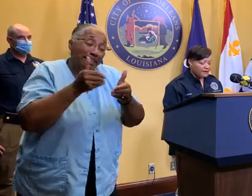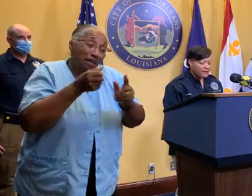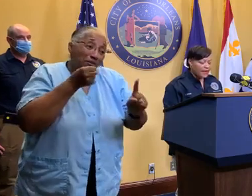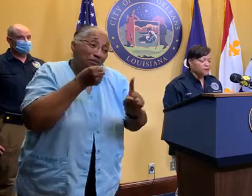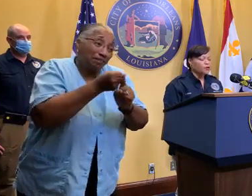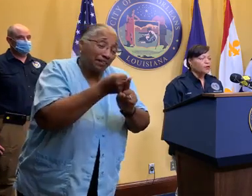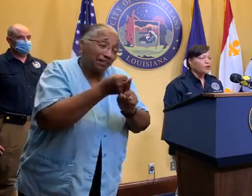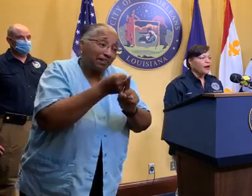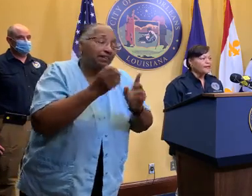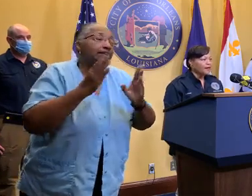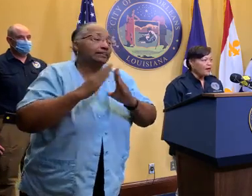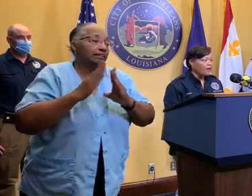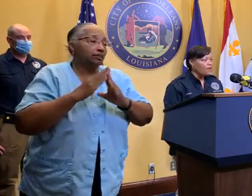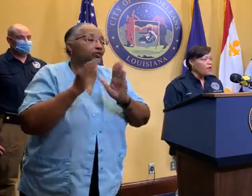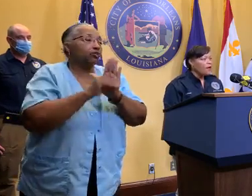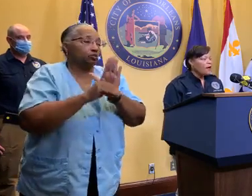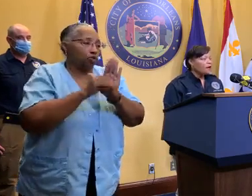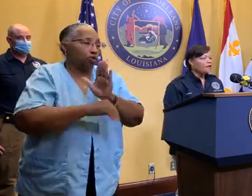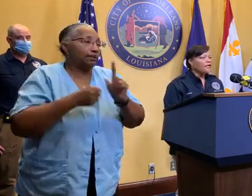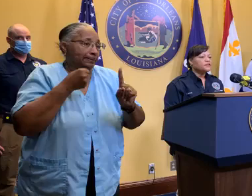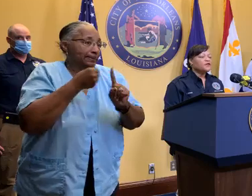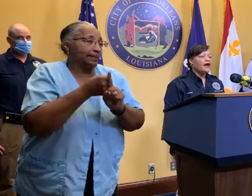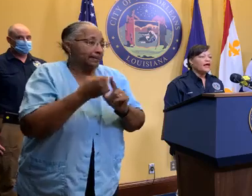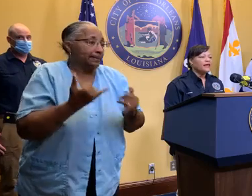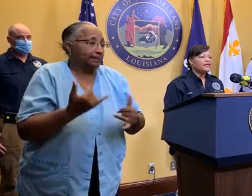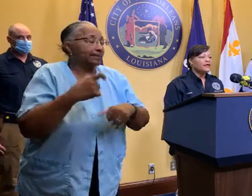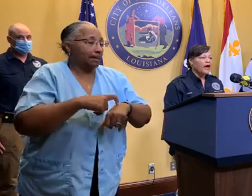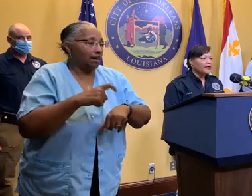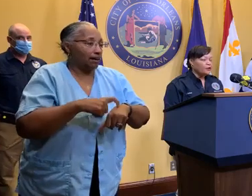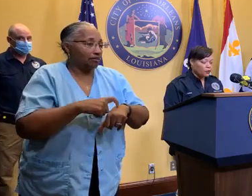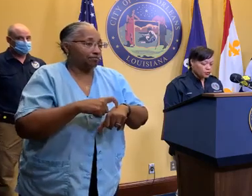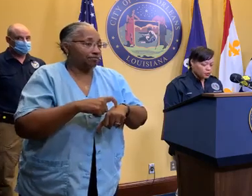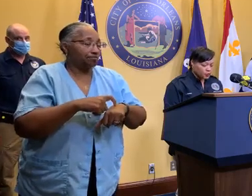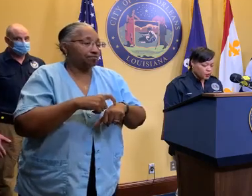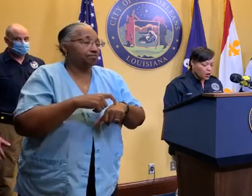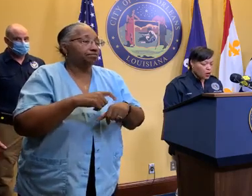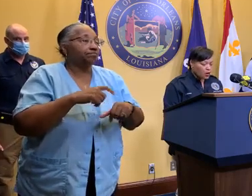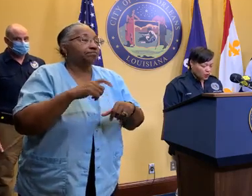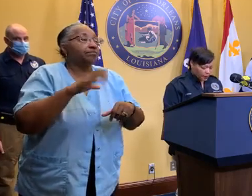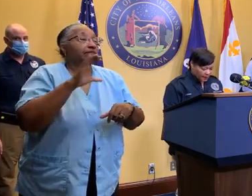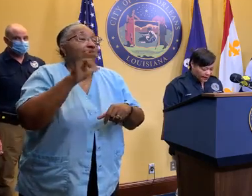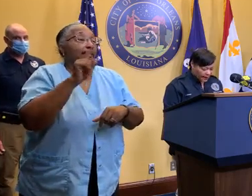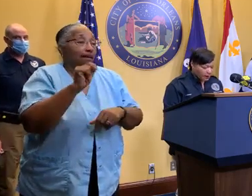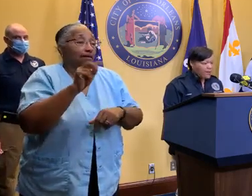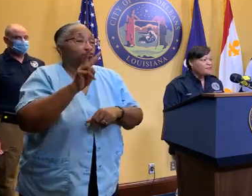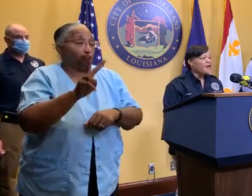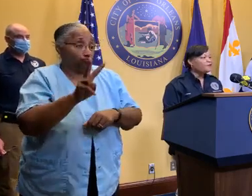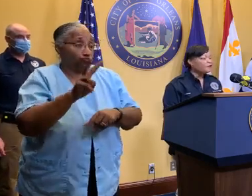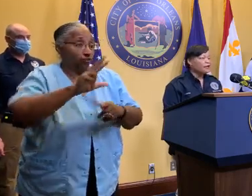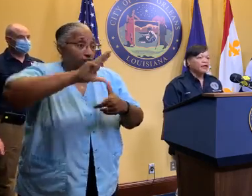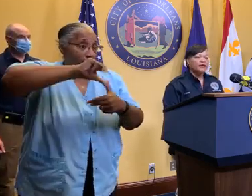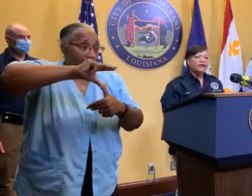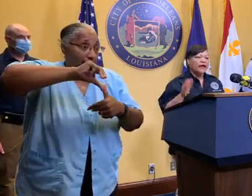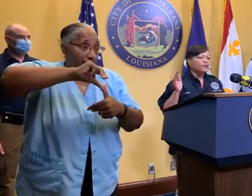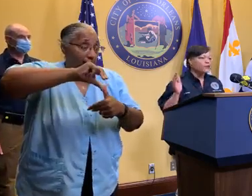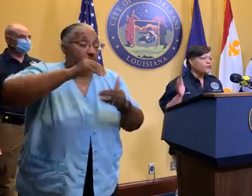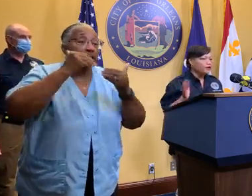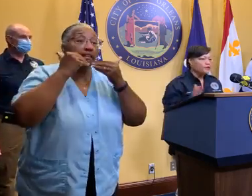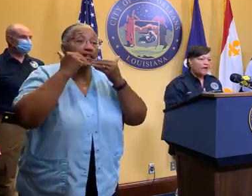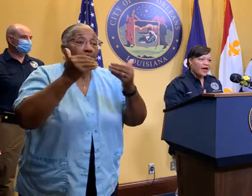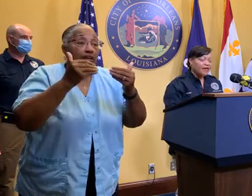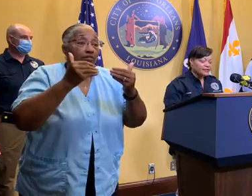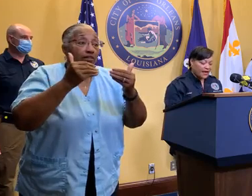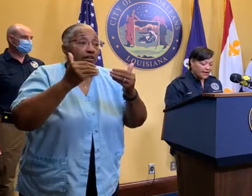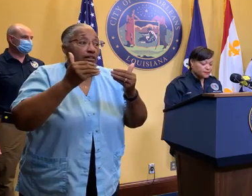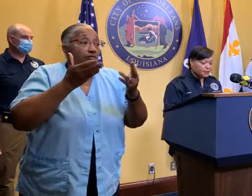impacted as we know right now, classified as a category two hurricane. Thankfully, it came through